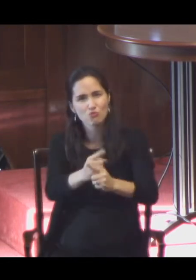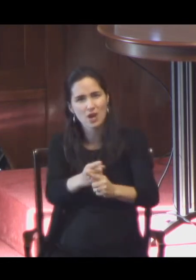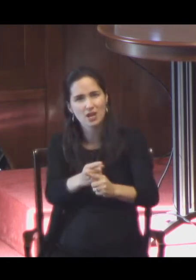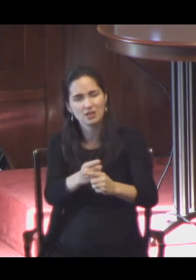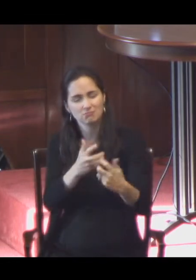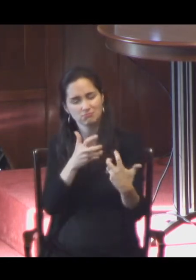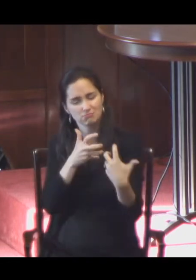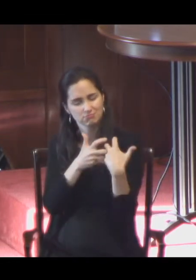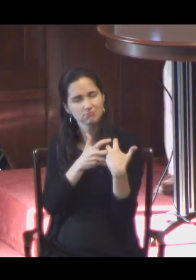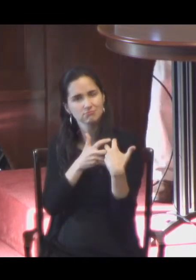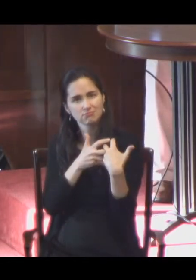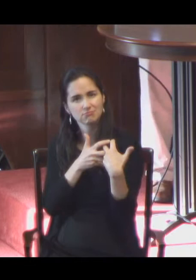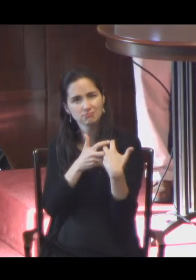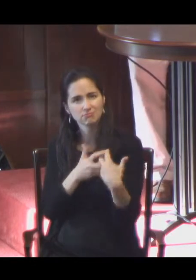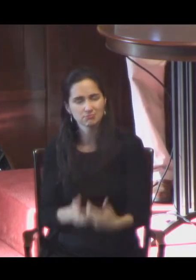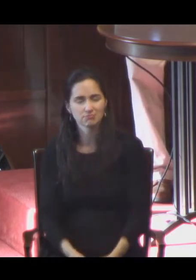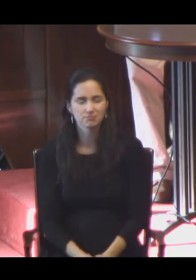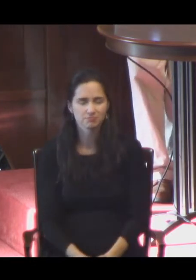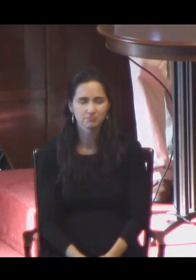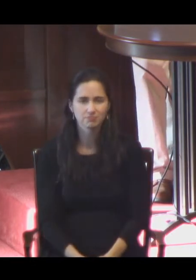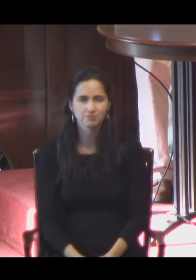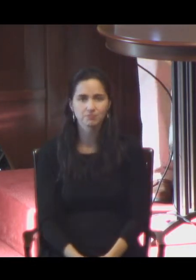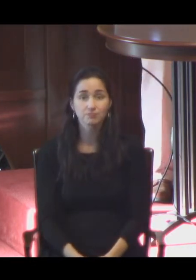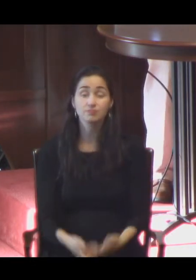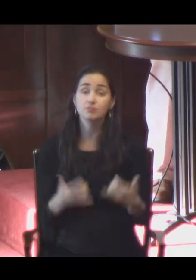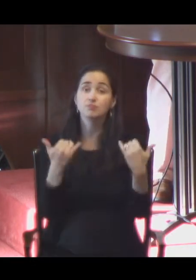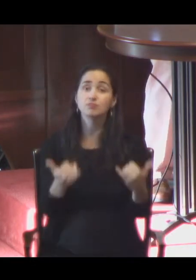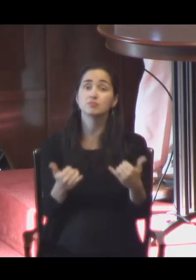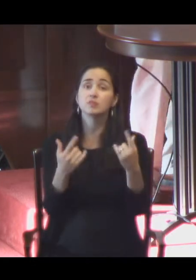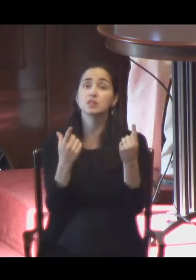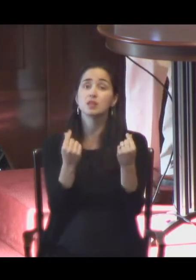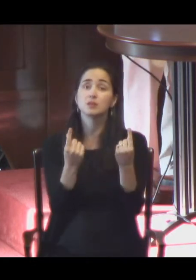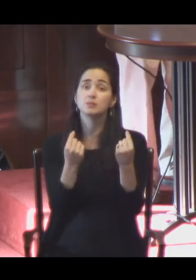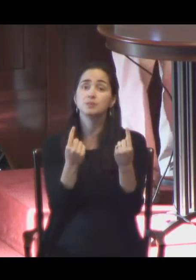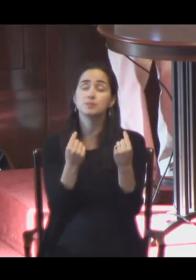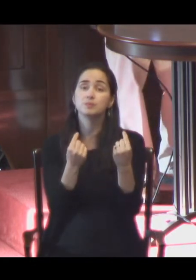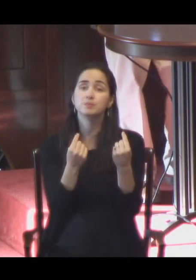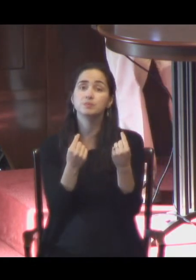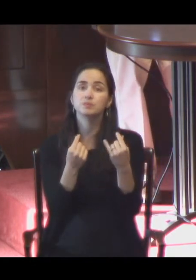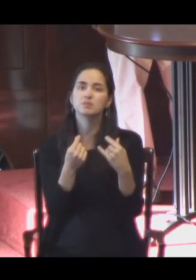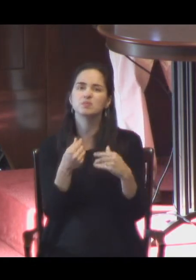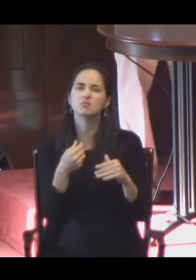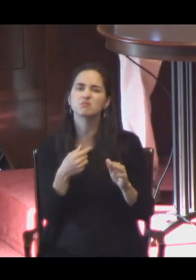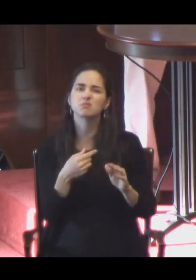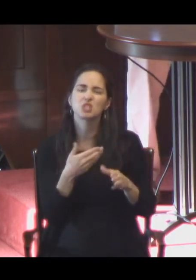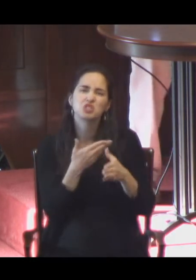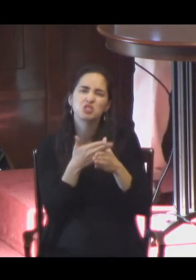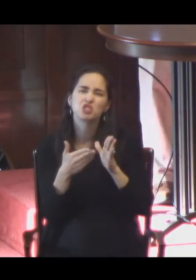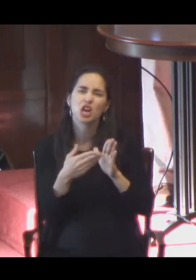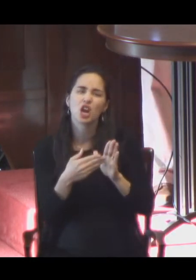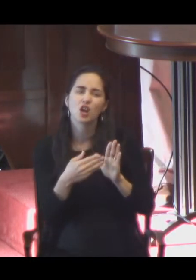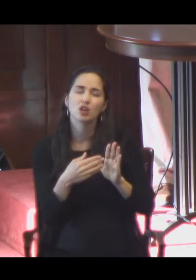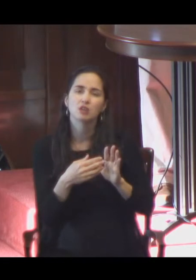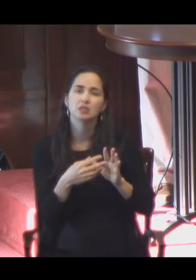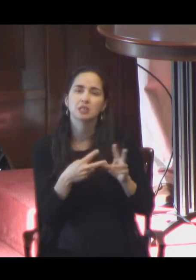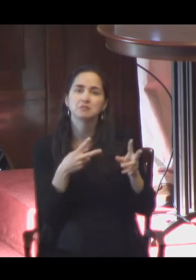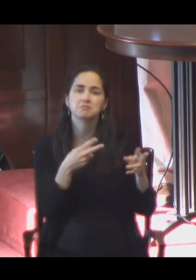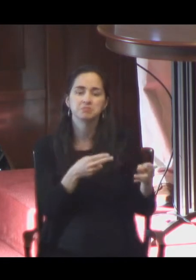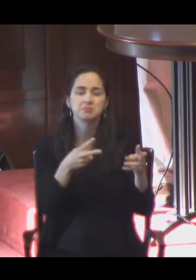What I'd like to do now is I'd like to share little bits from our exhibition. This is from a composition that